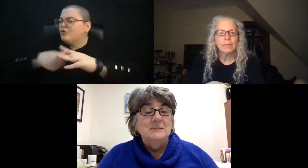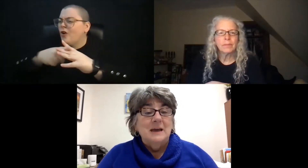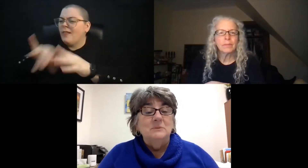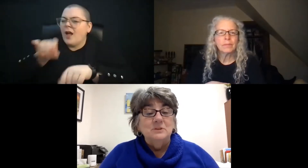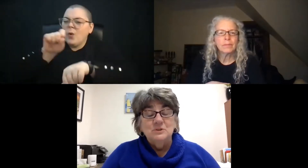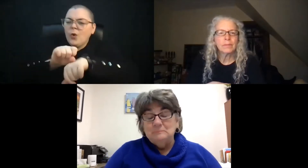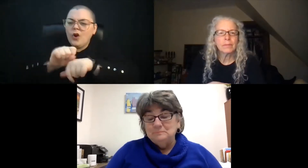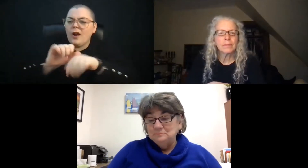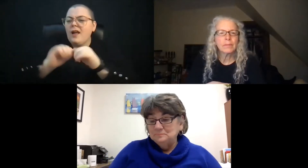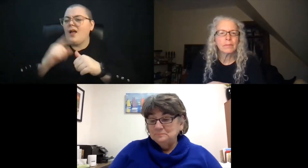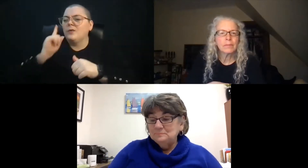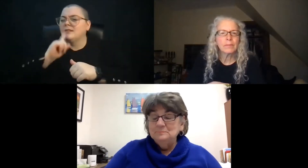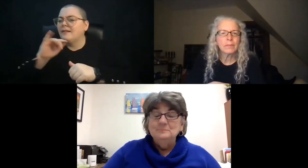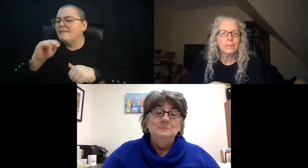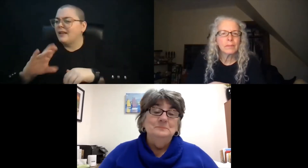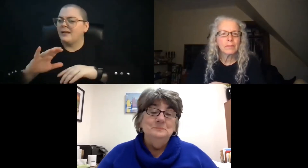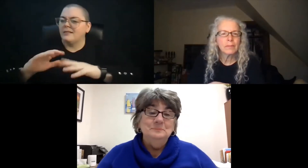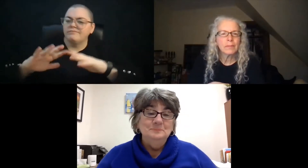to be established.